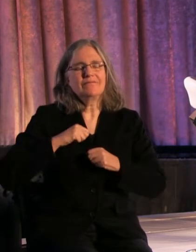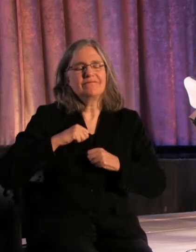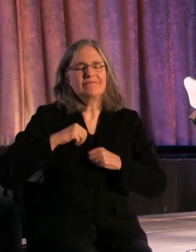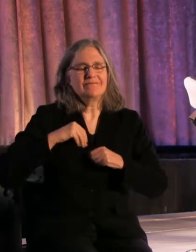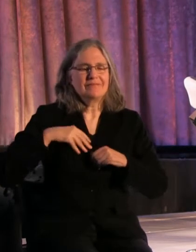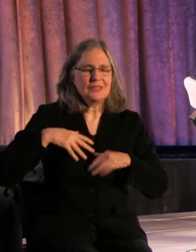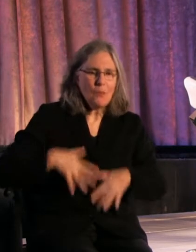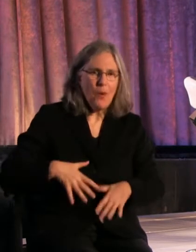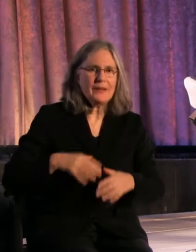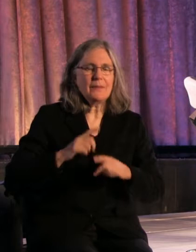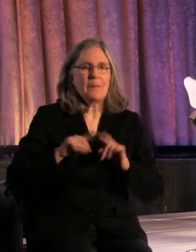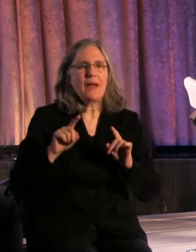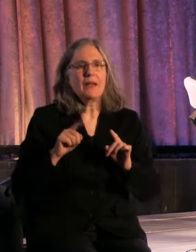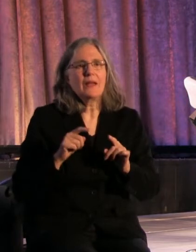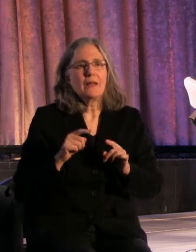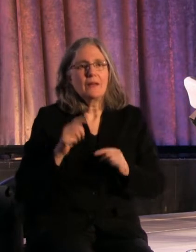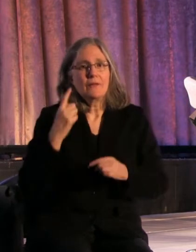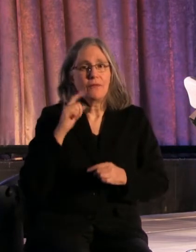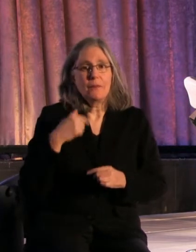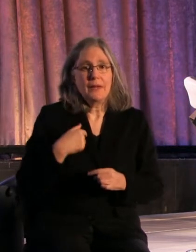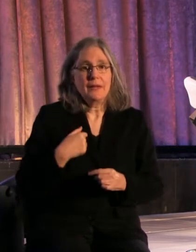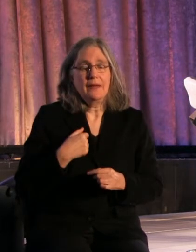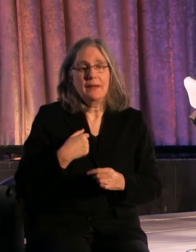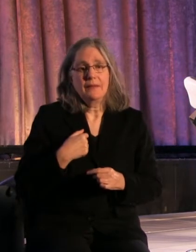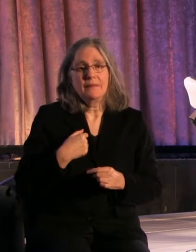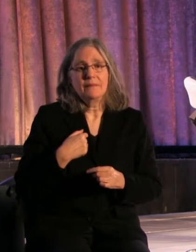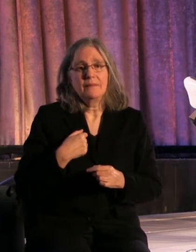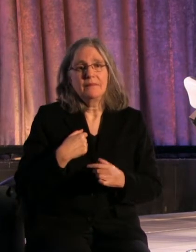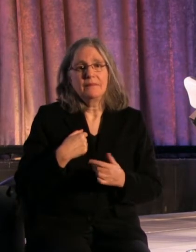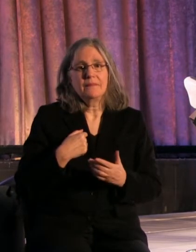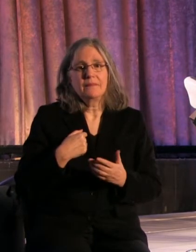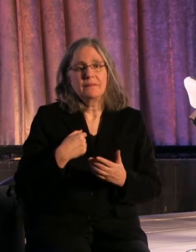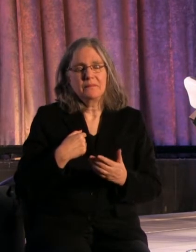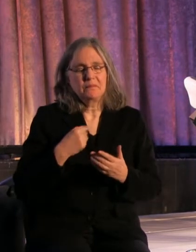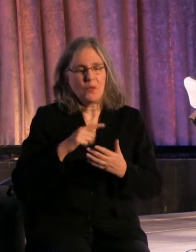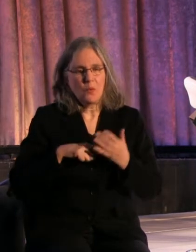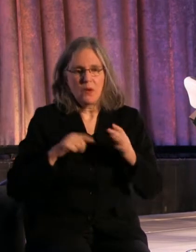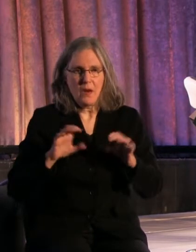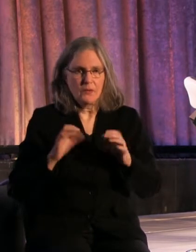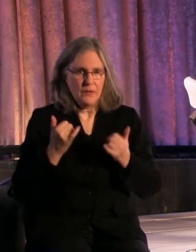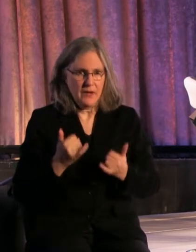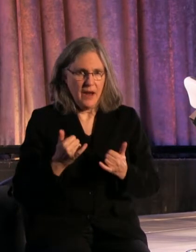from is very much what I'm doing now and where I'll be going in the future.